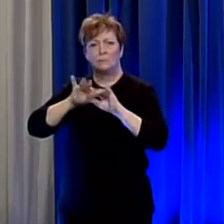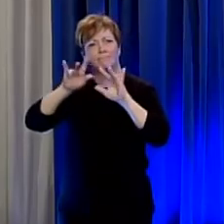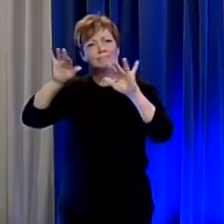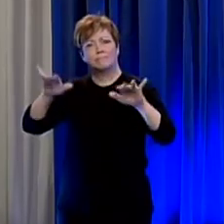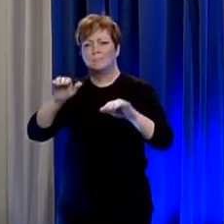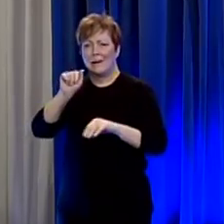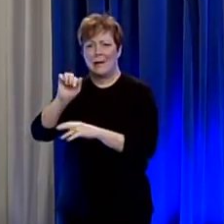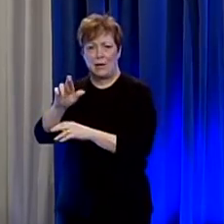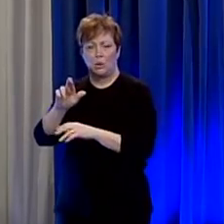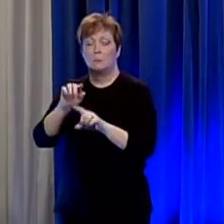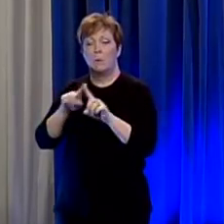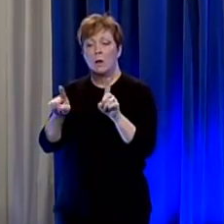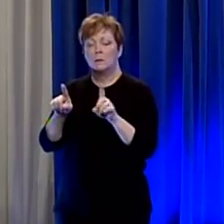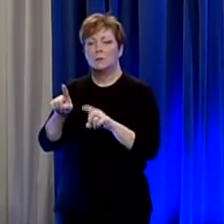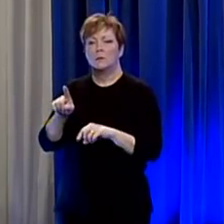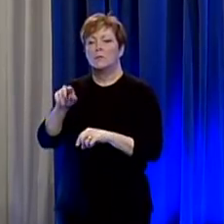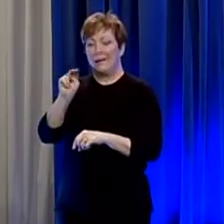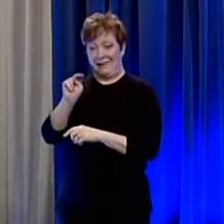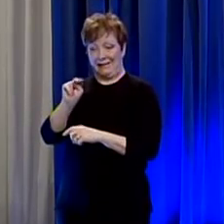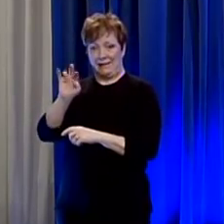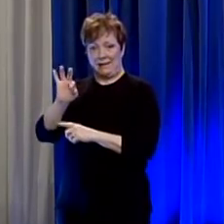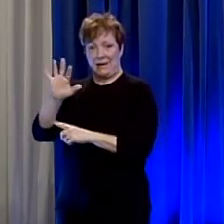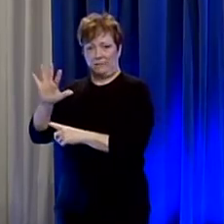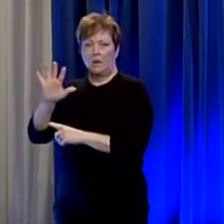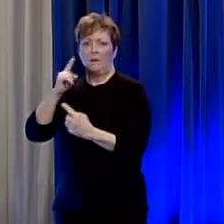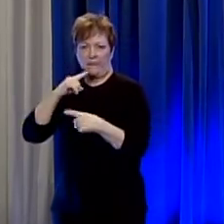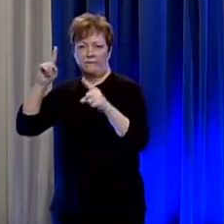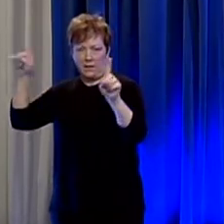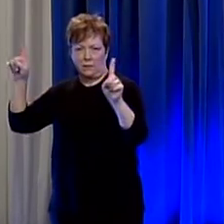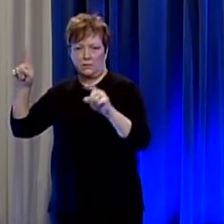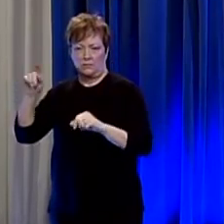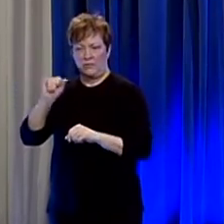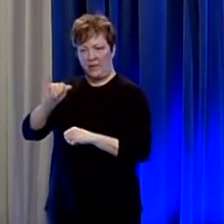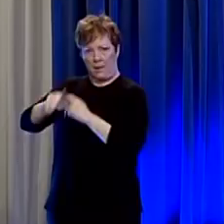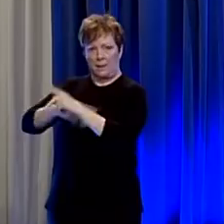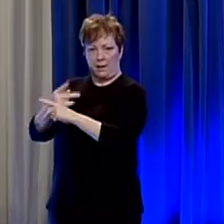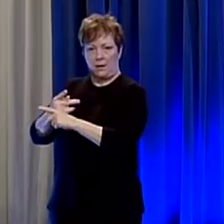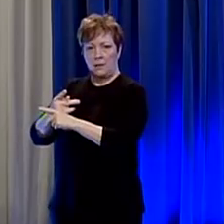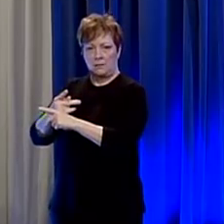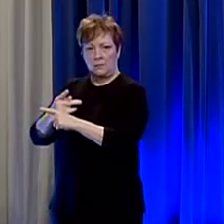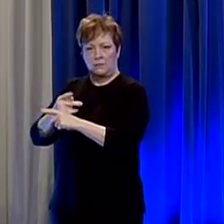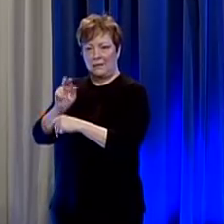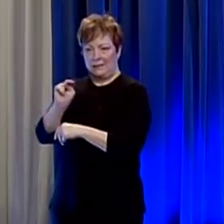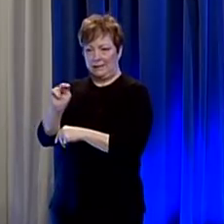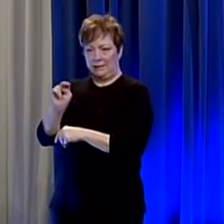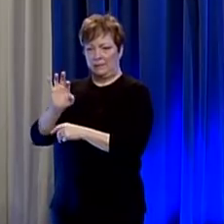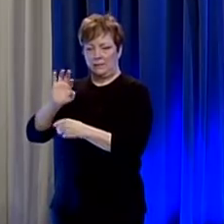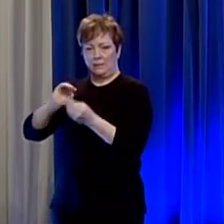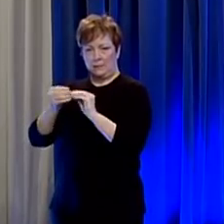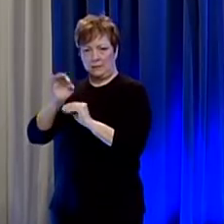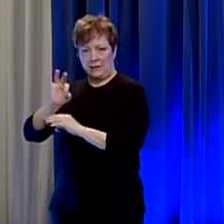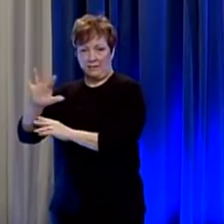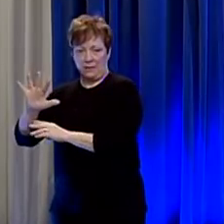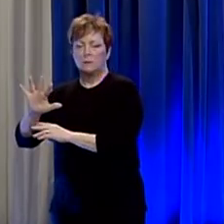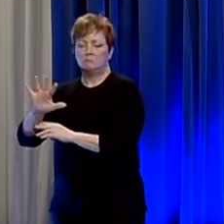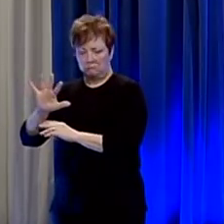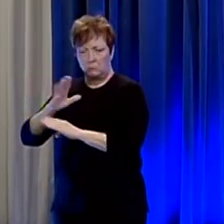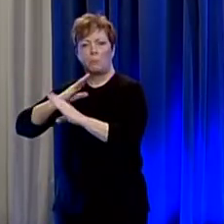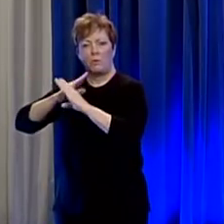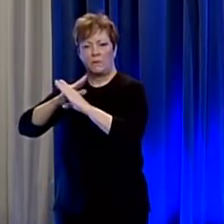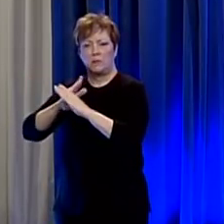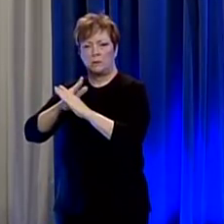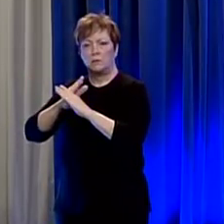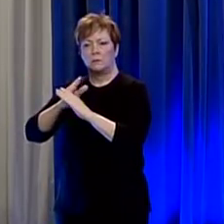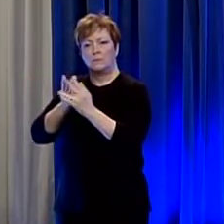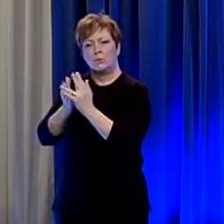route only n95 respirators are effective for preventing that from a preventing infection through an airborne